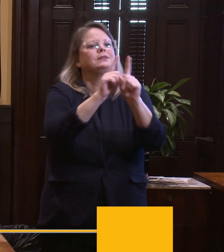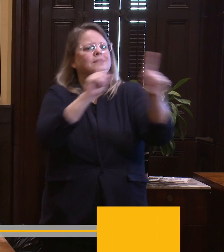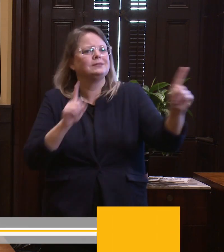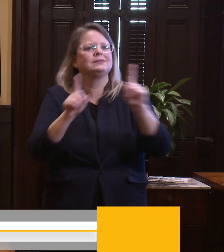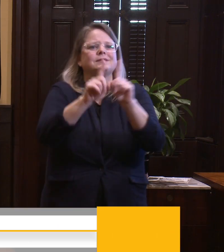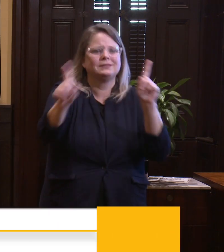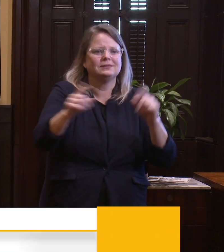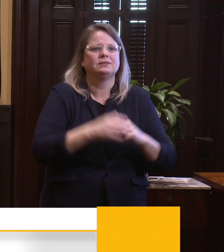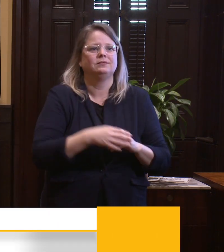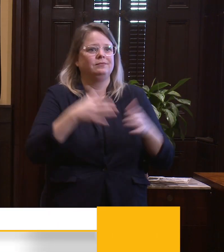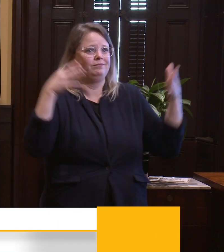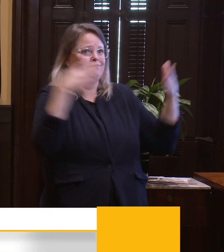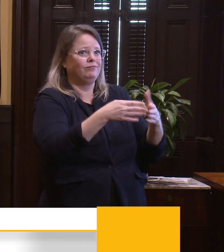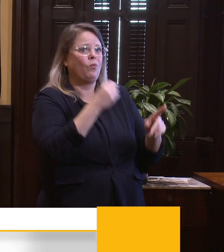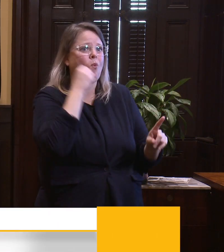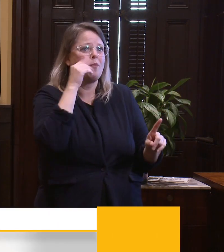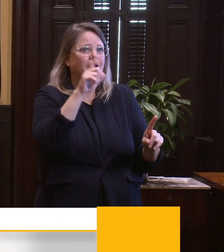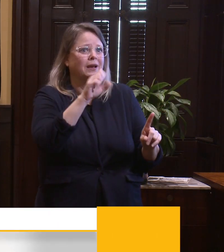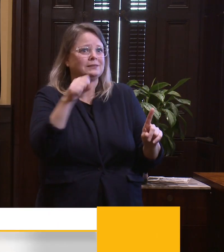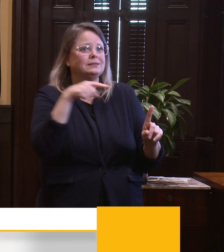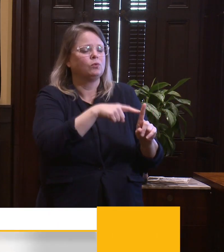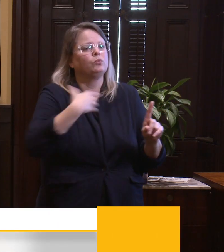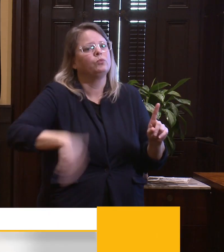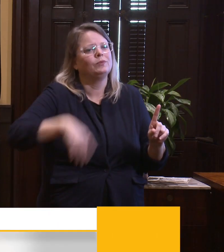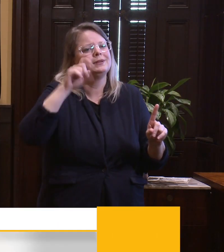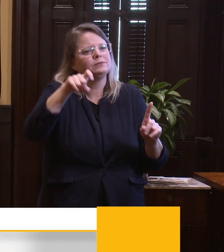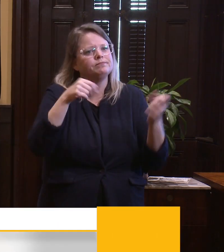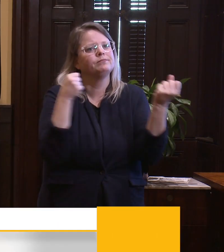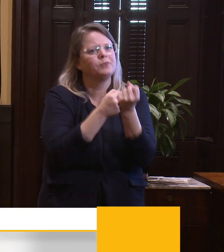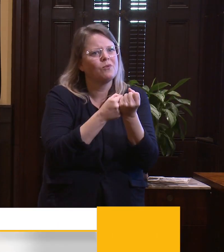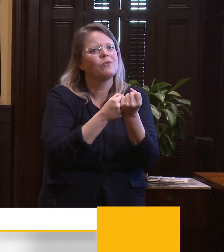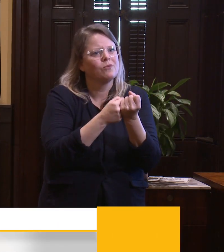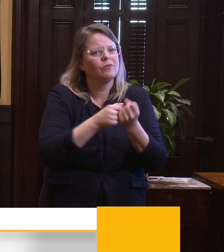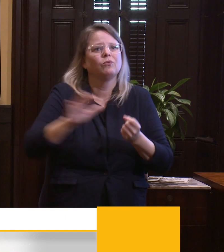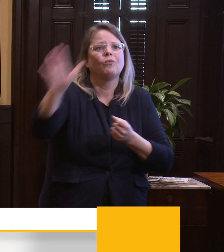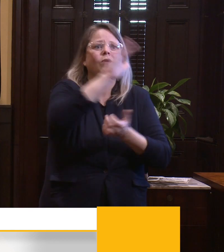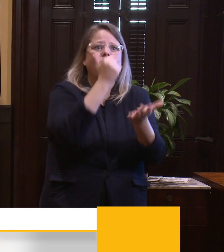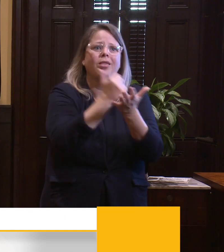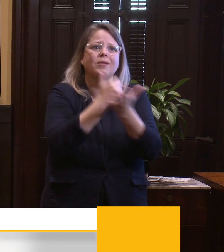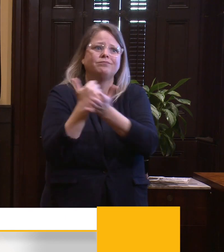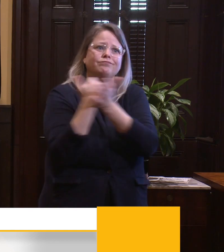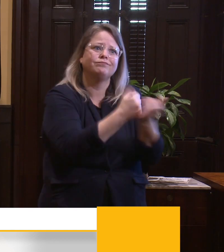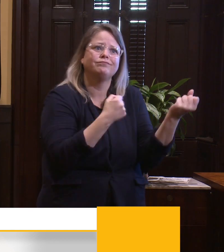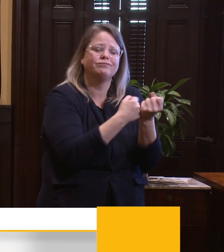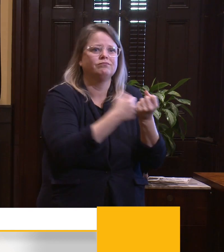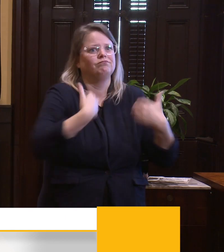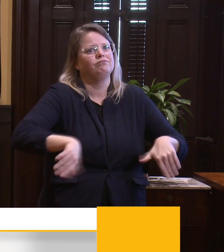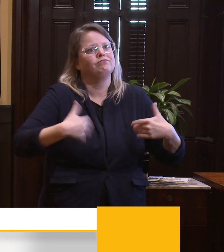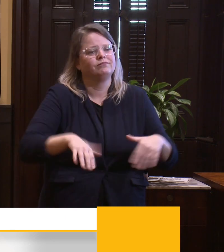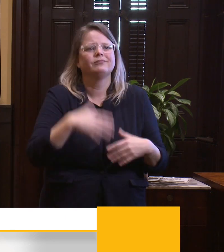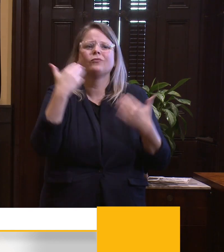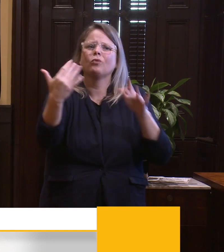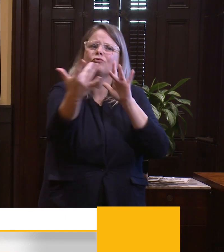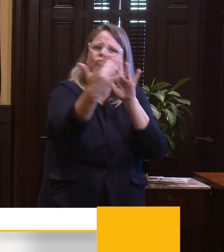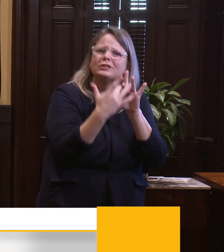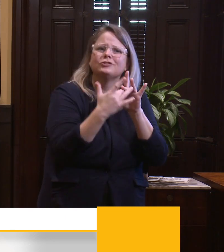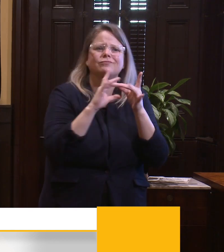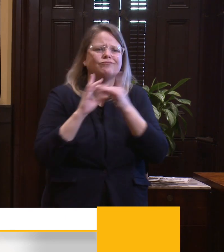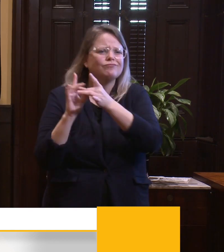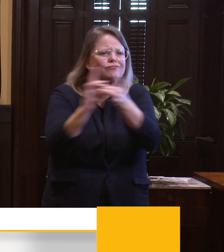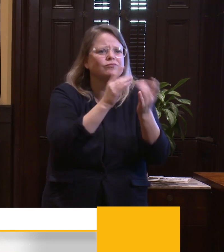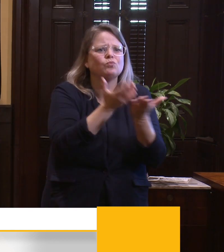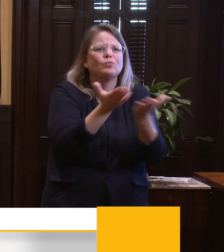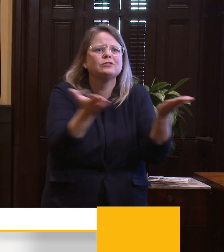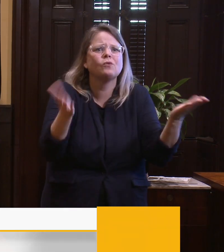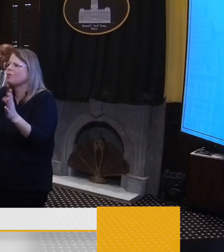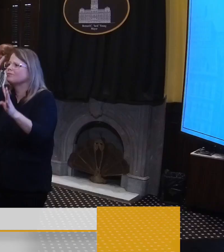need all the support and help they can get. So I'm asking citizens to reach out to them and try to connect them to services if they don't